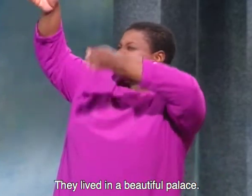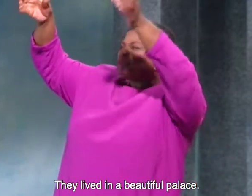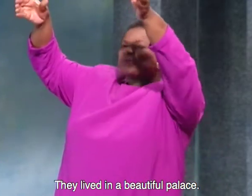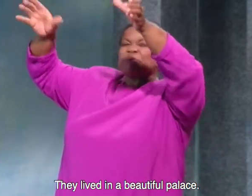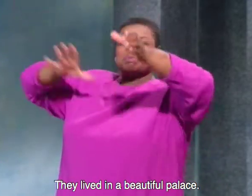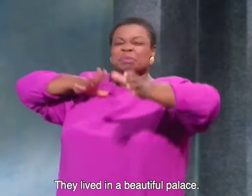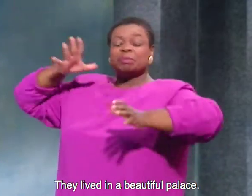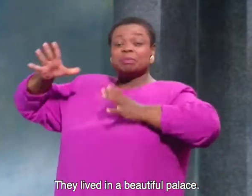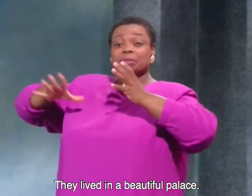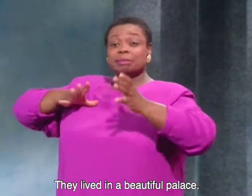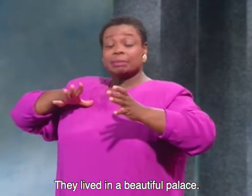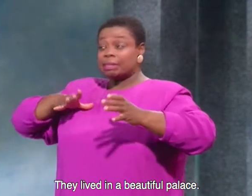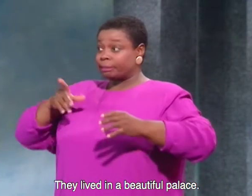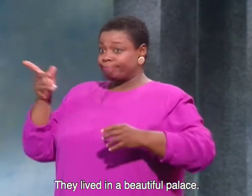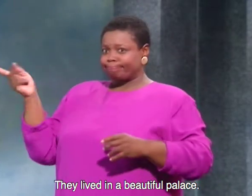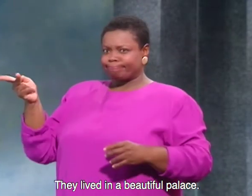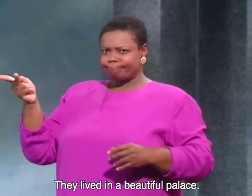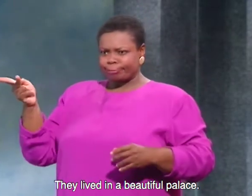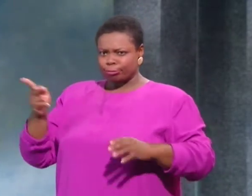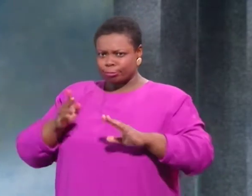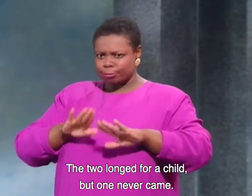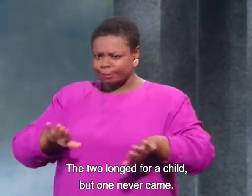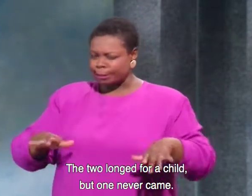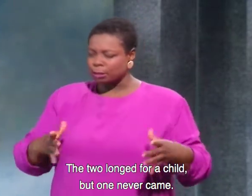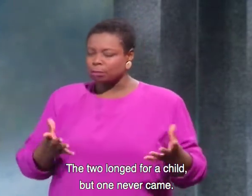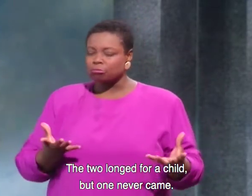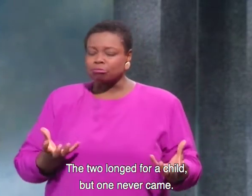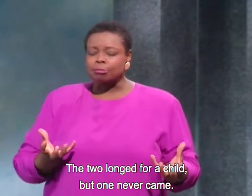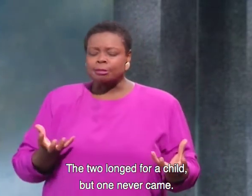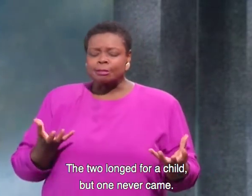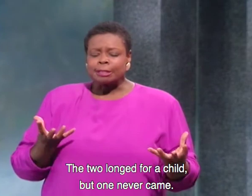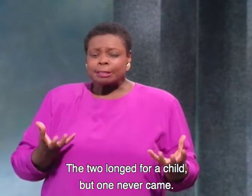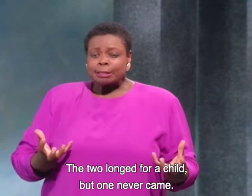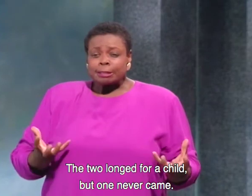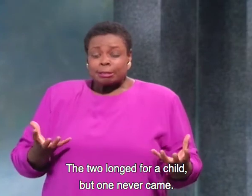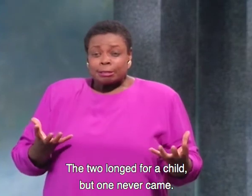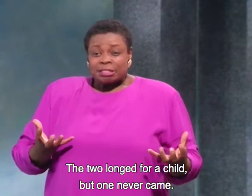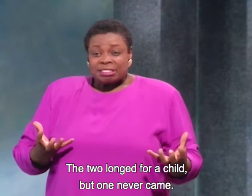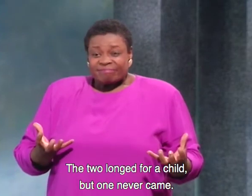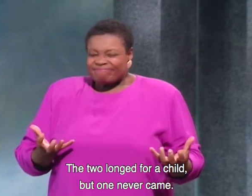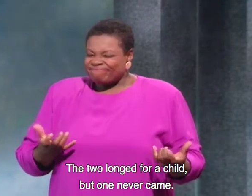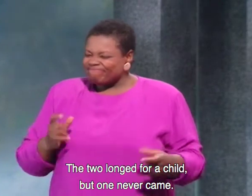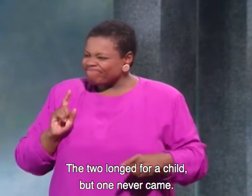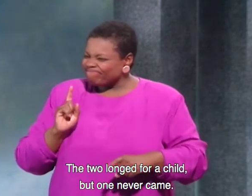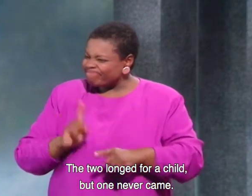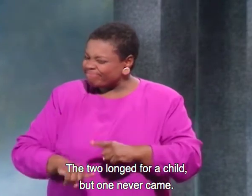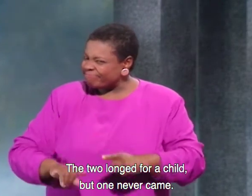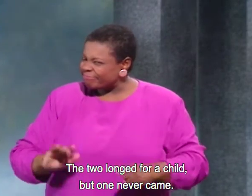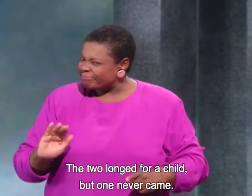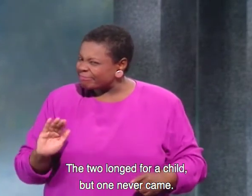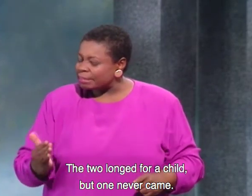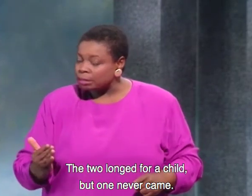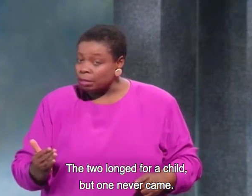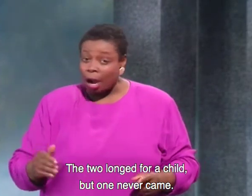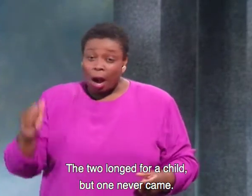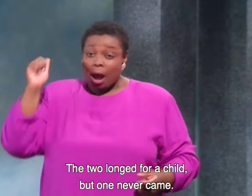beautiful palace. The two longed for a child, but one never came.